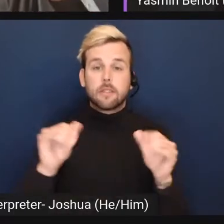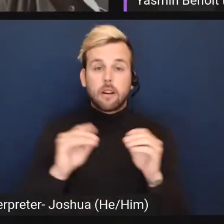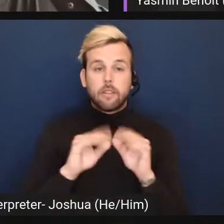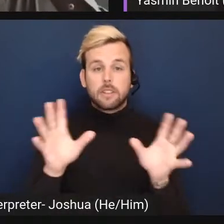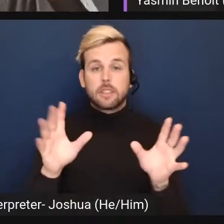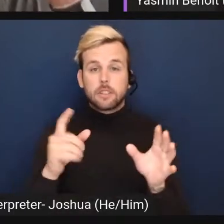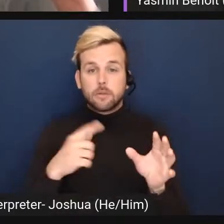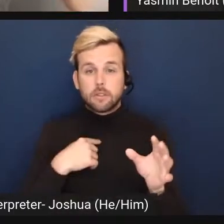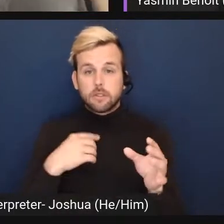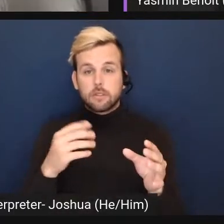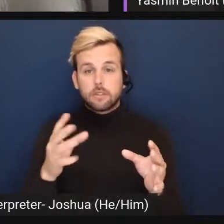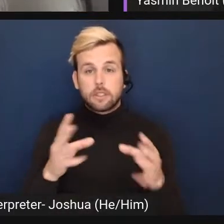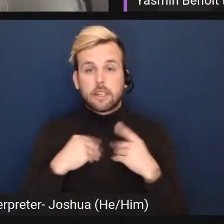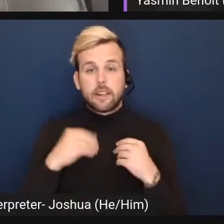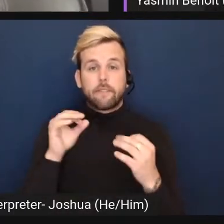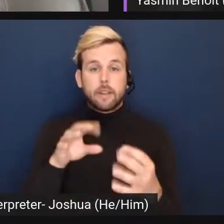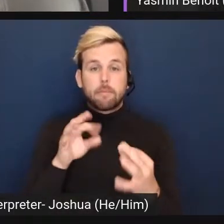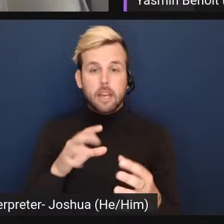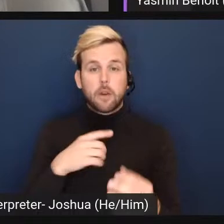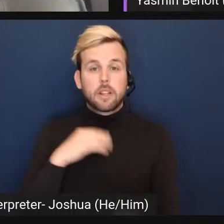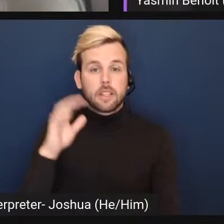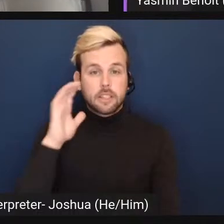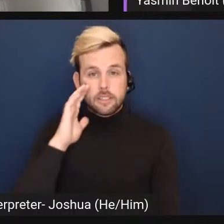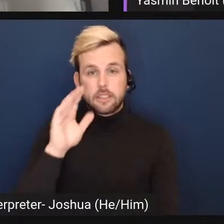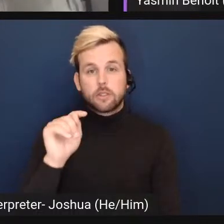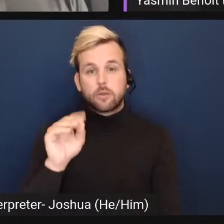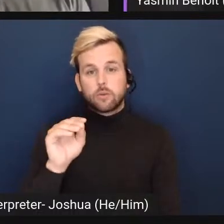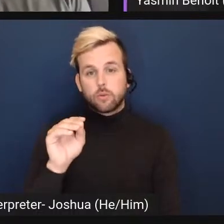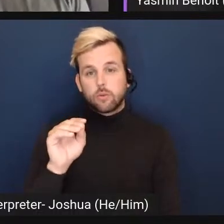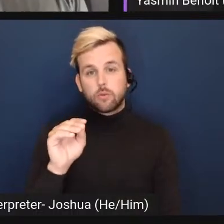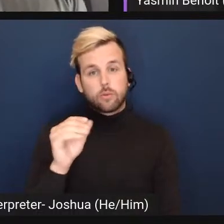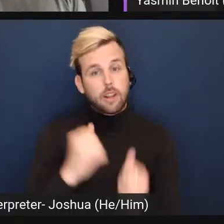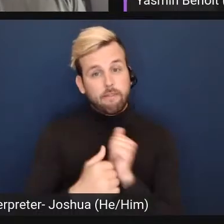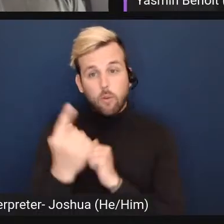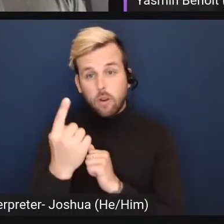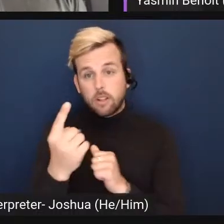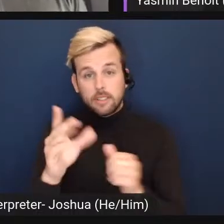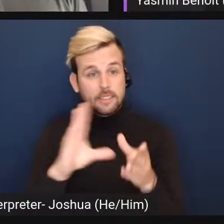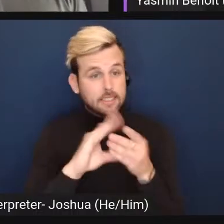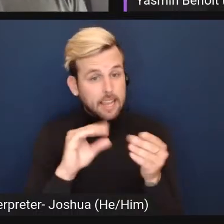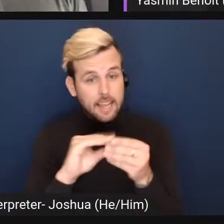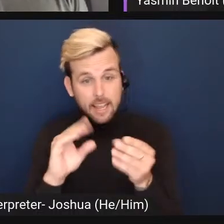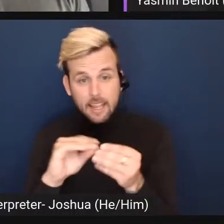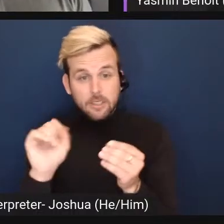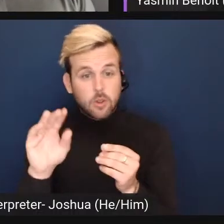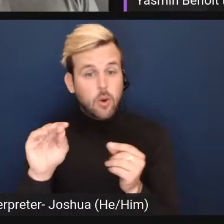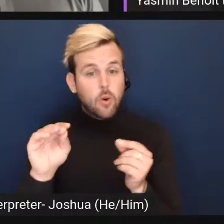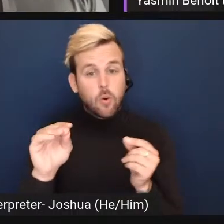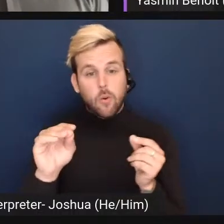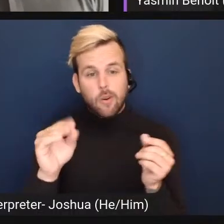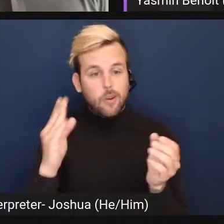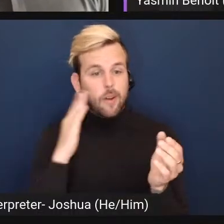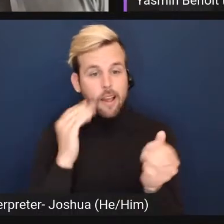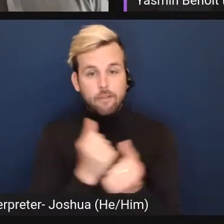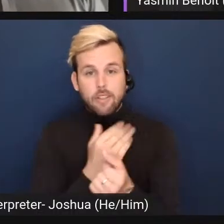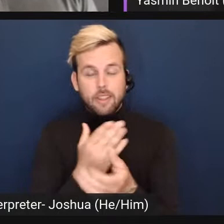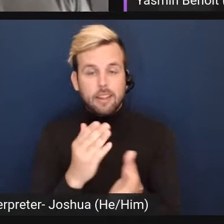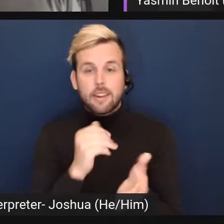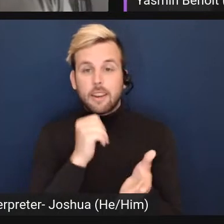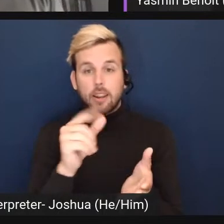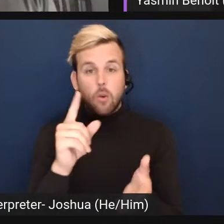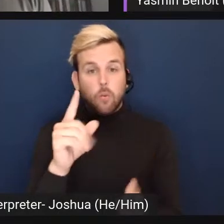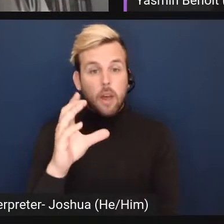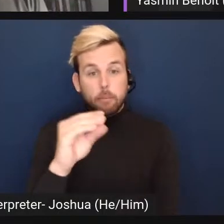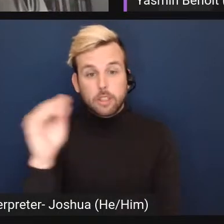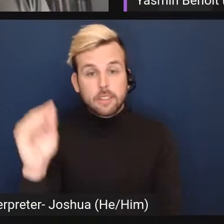we're taking feedback. Like we're listening to what, um, everyone's saying. So, you know, everything is not like a